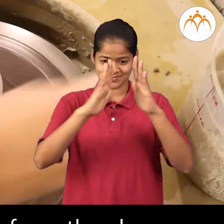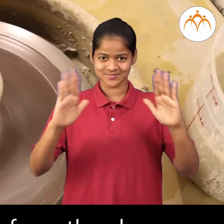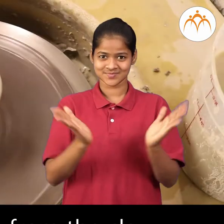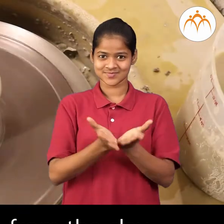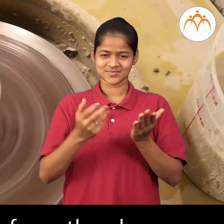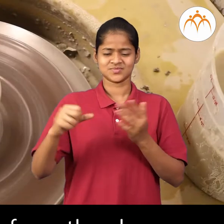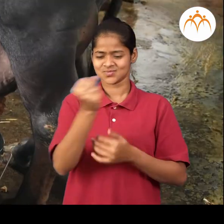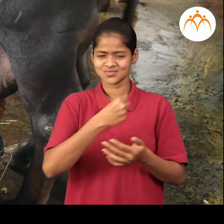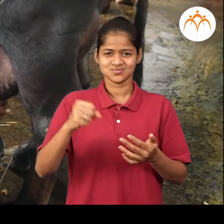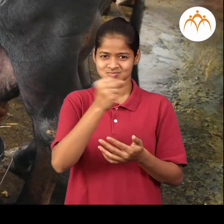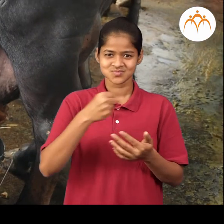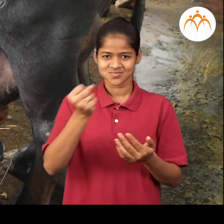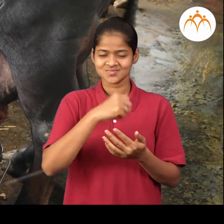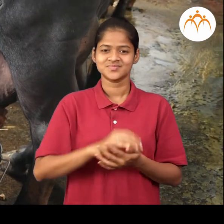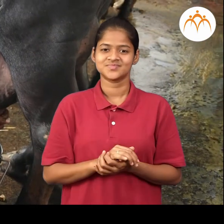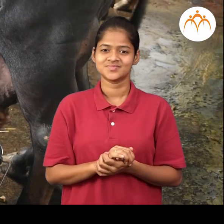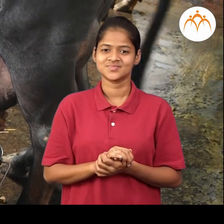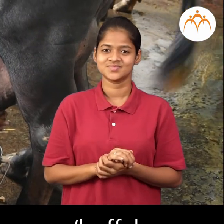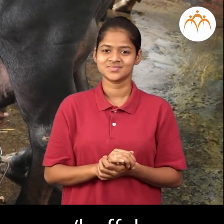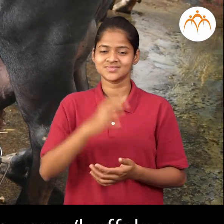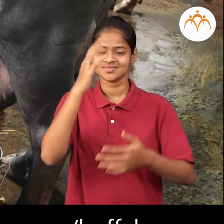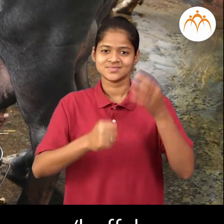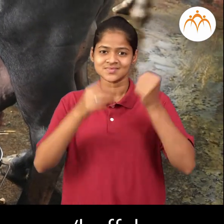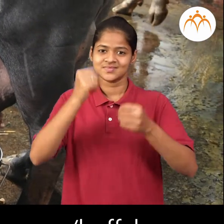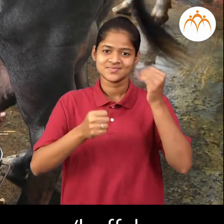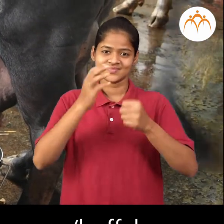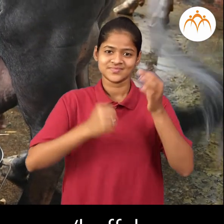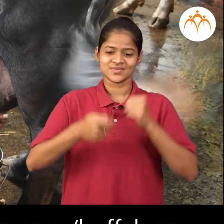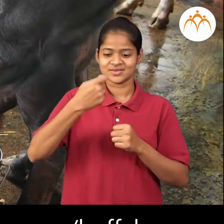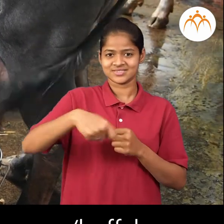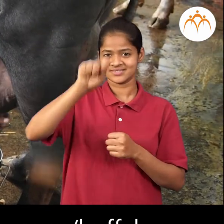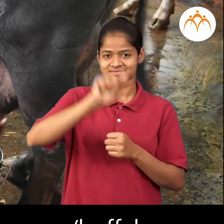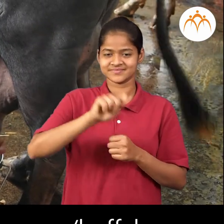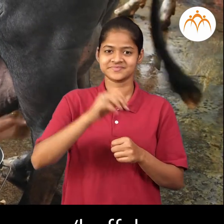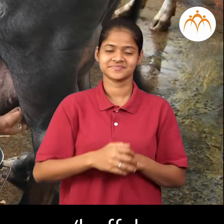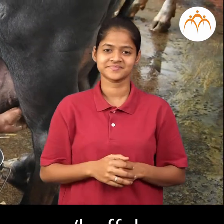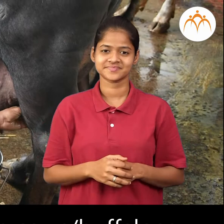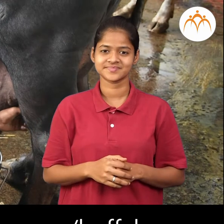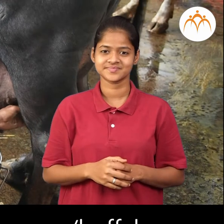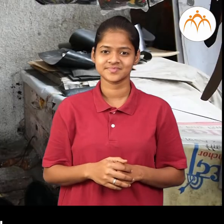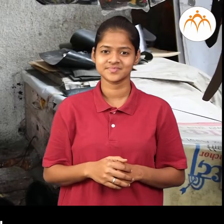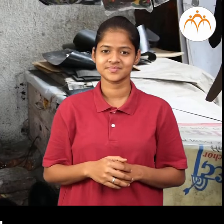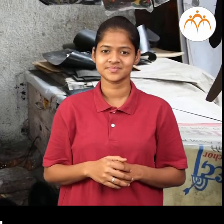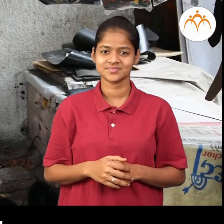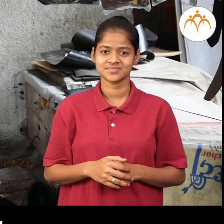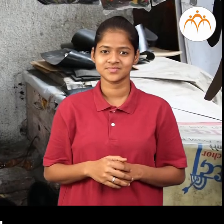clay. Milkman, milkman tends to the cows or buffellos. Cobbler,